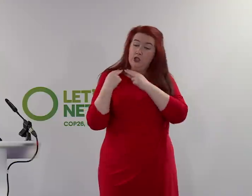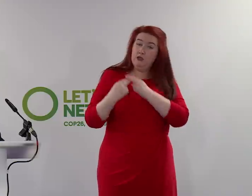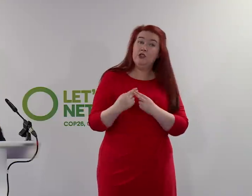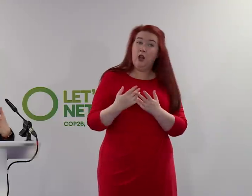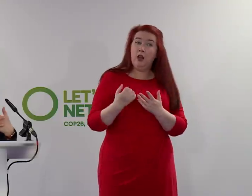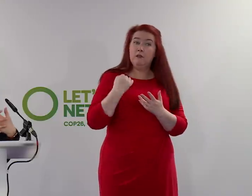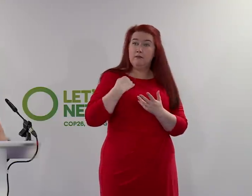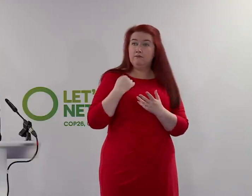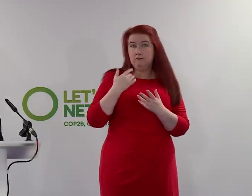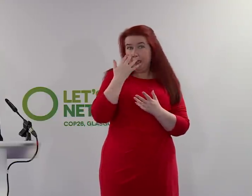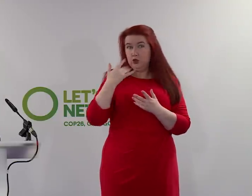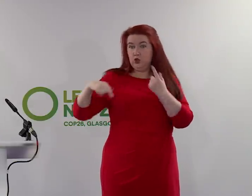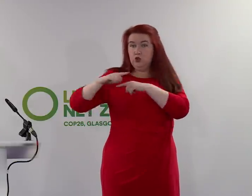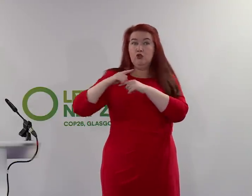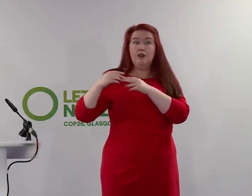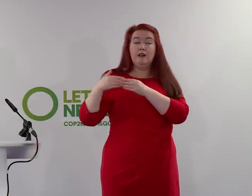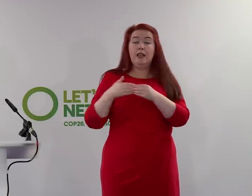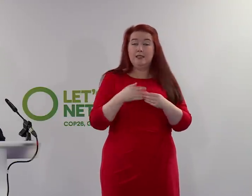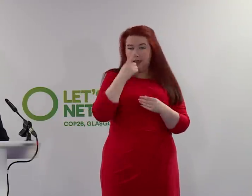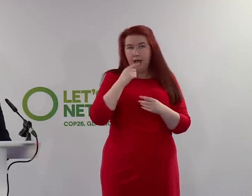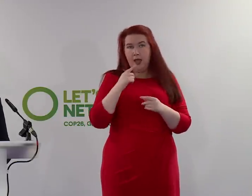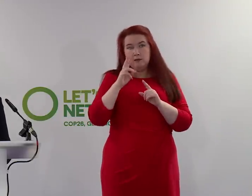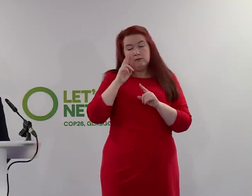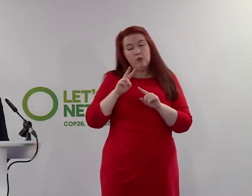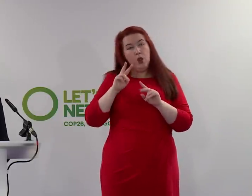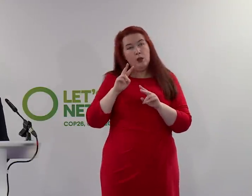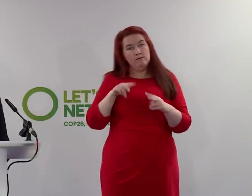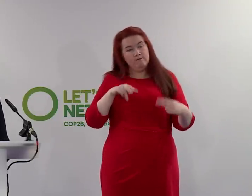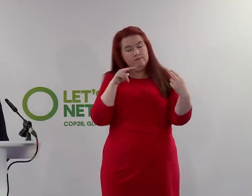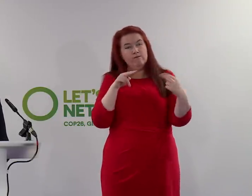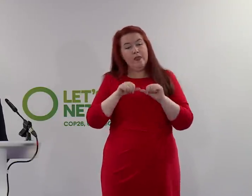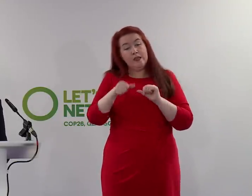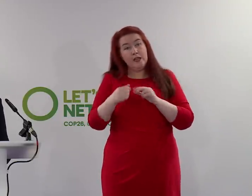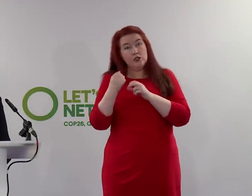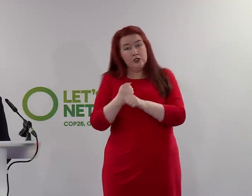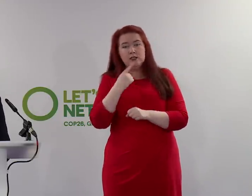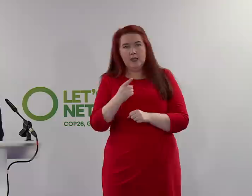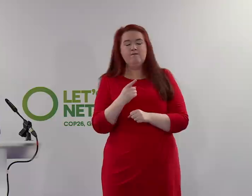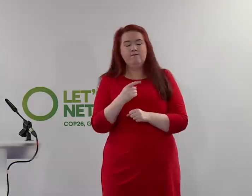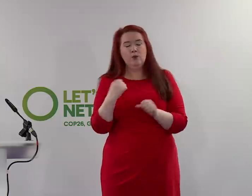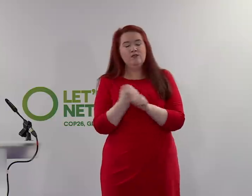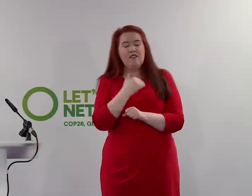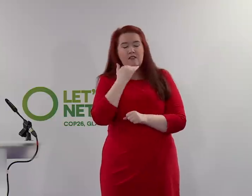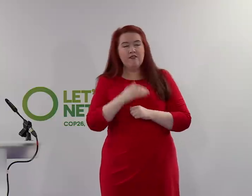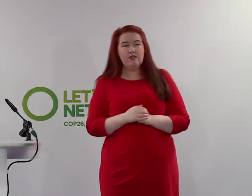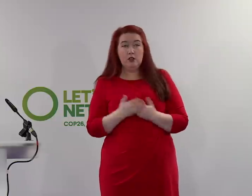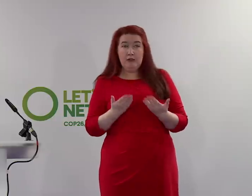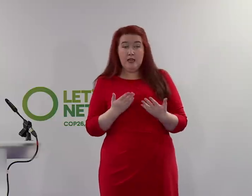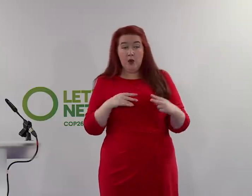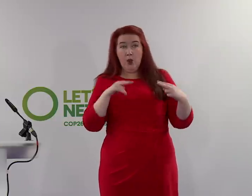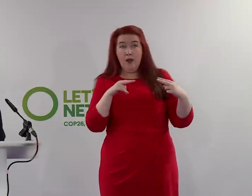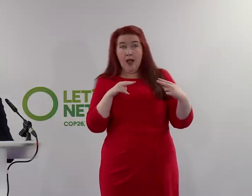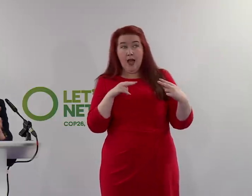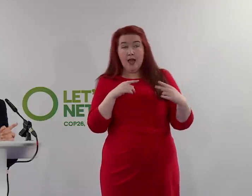leaves this summit with the ability to look the next generation in the eye and see that we're doing enough. Right now, the answer to that question is not